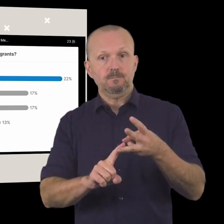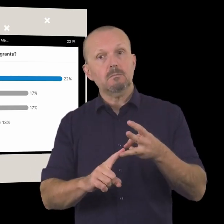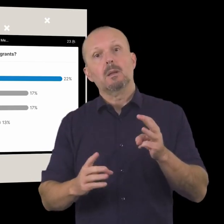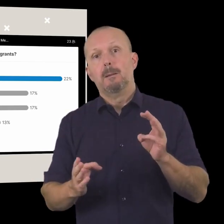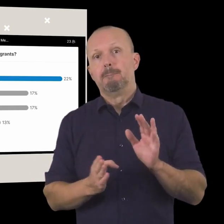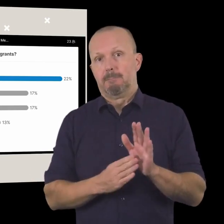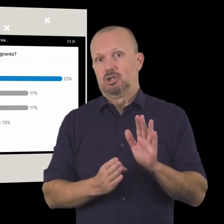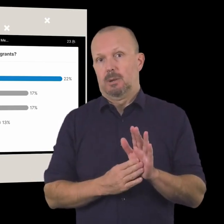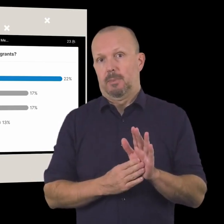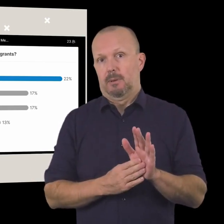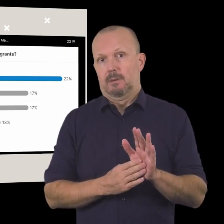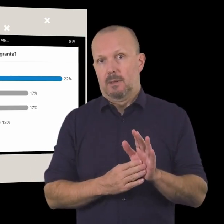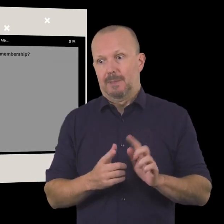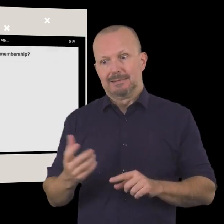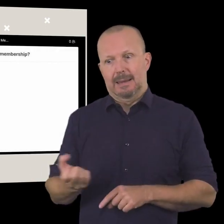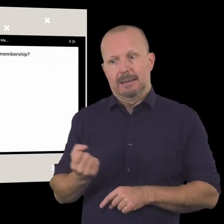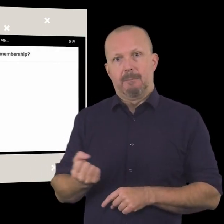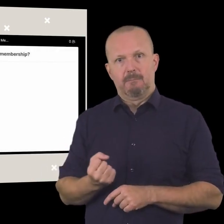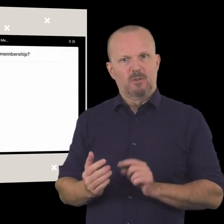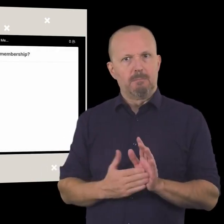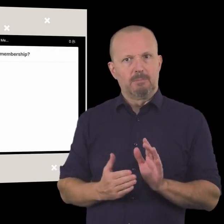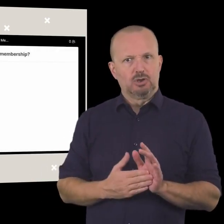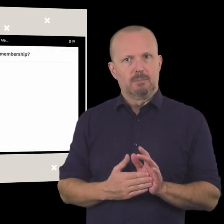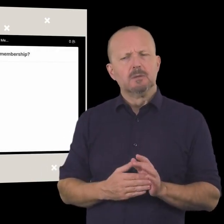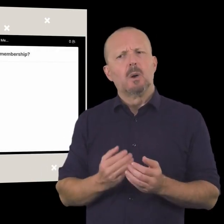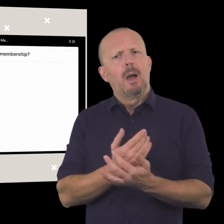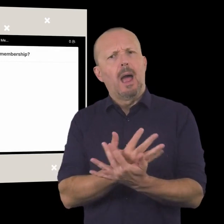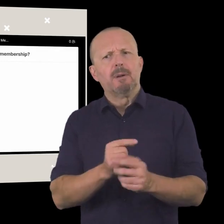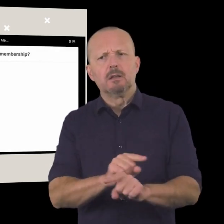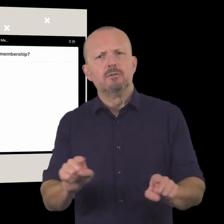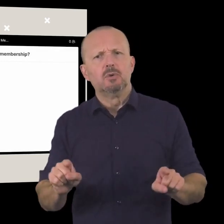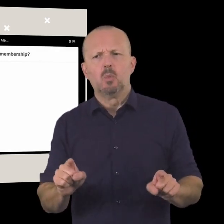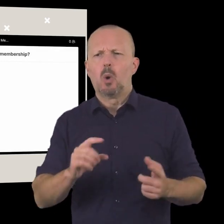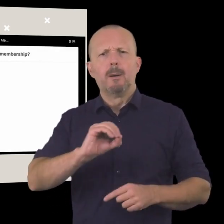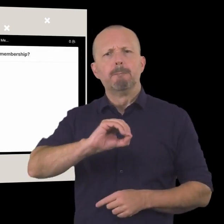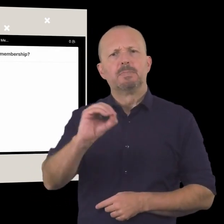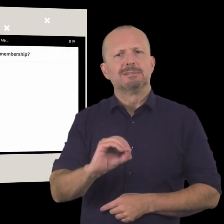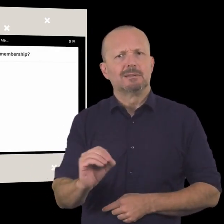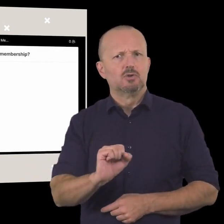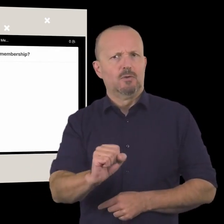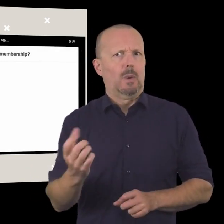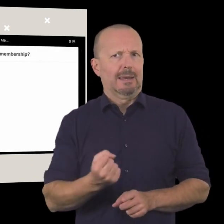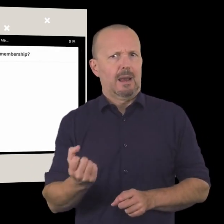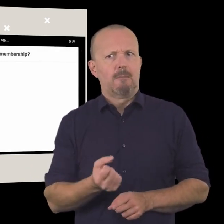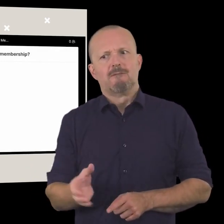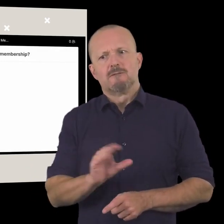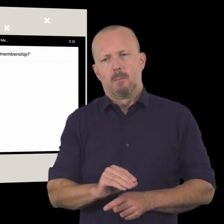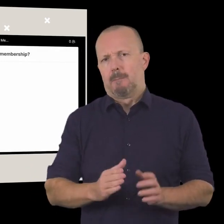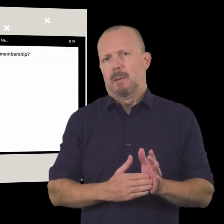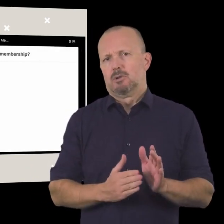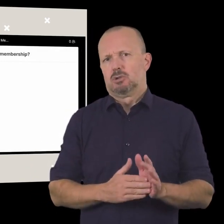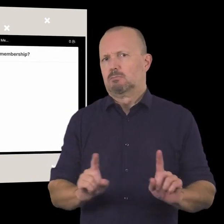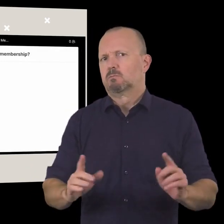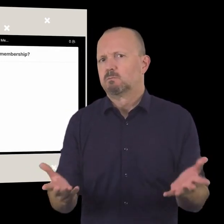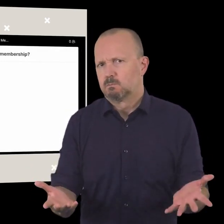legs so i'd love to focus on membership uh as uh an income stream so for for how many of you or what percentage of your